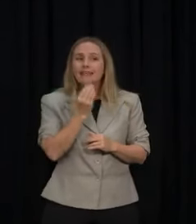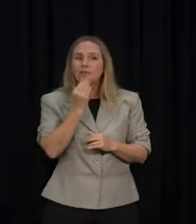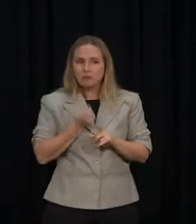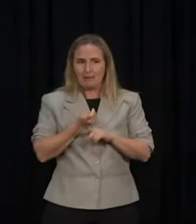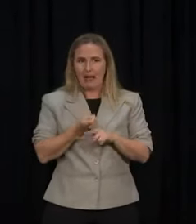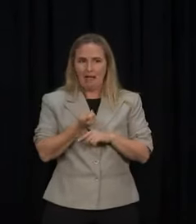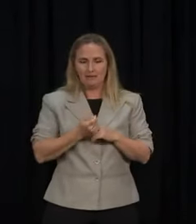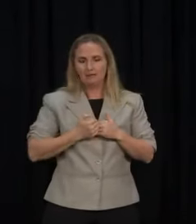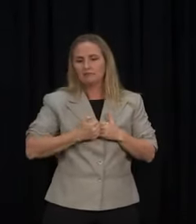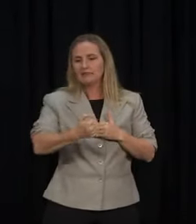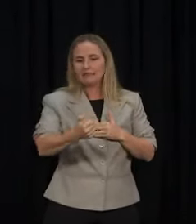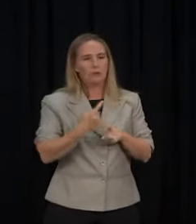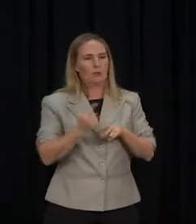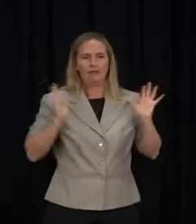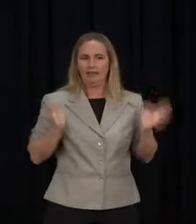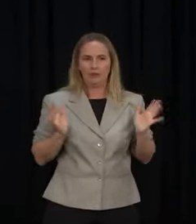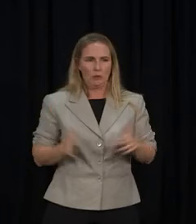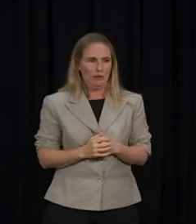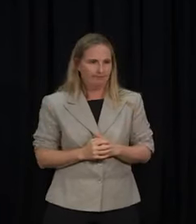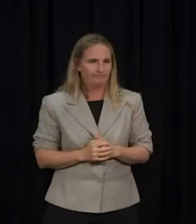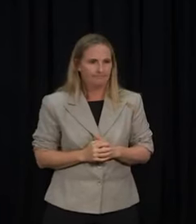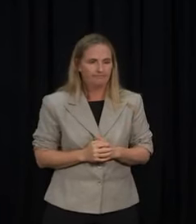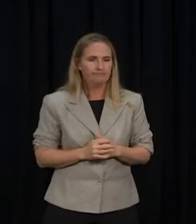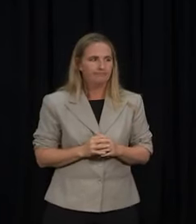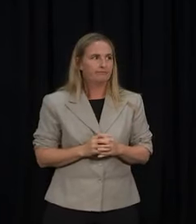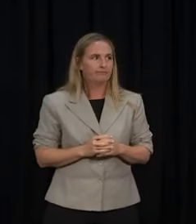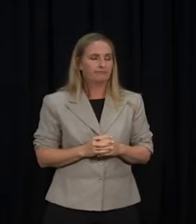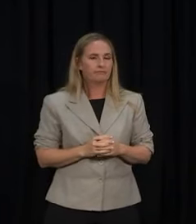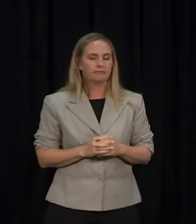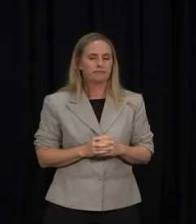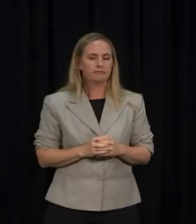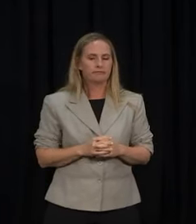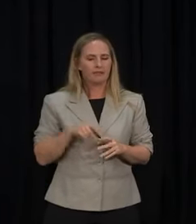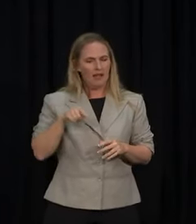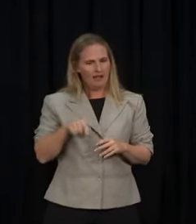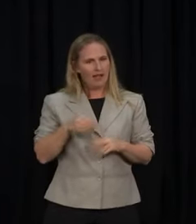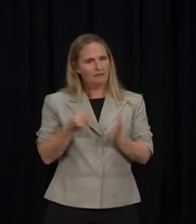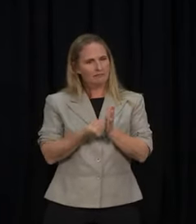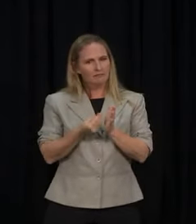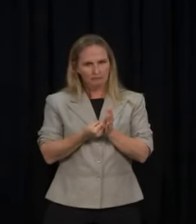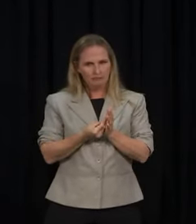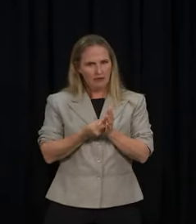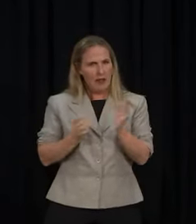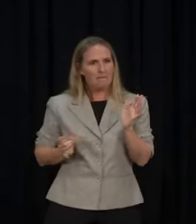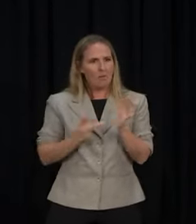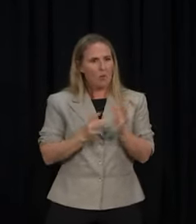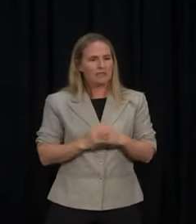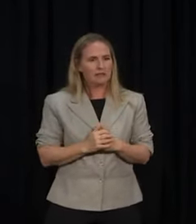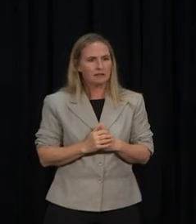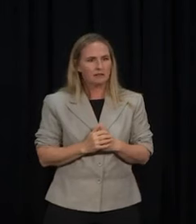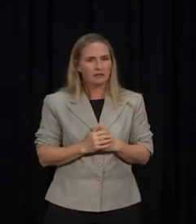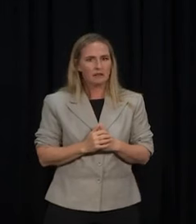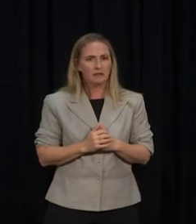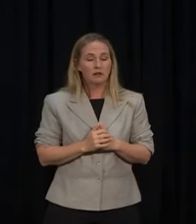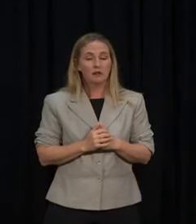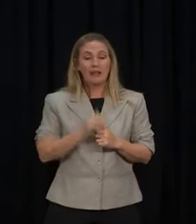know, across six weeks. I think they're important too. Bear in mind that our calculation is for a business of up to, say,